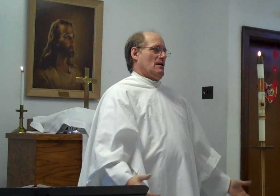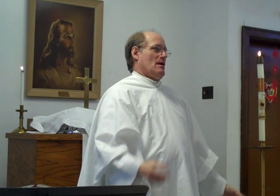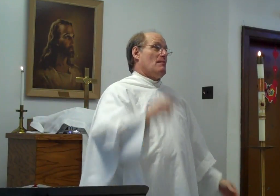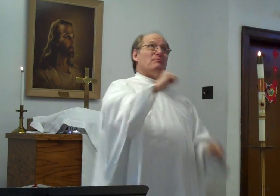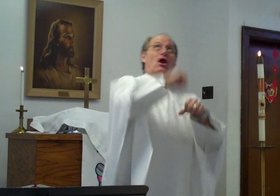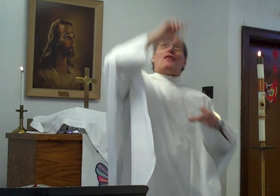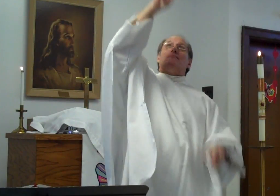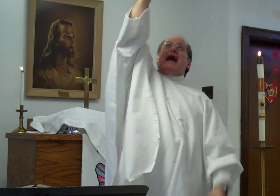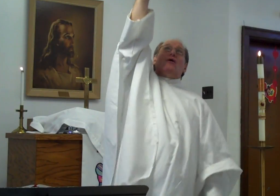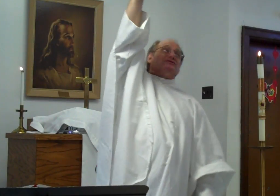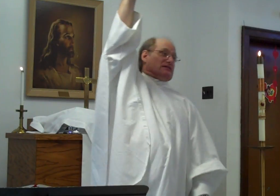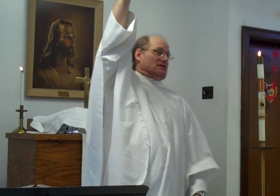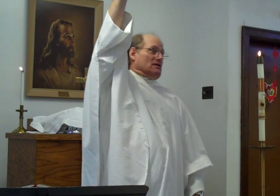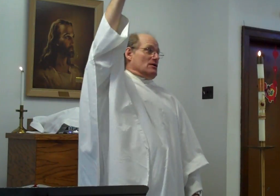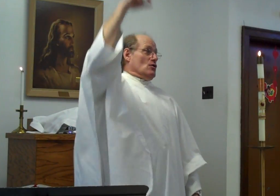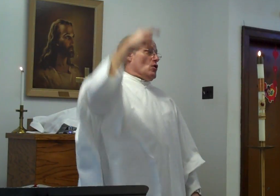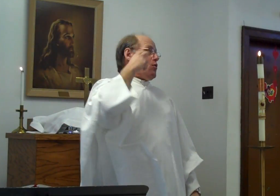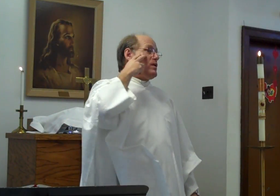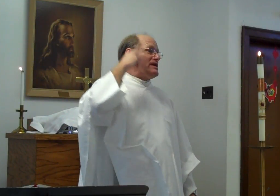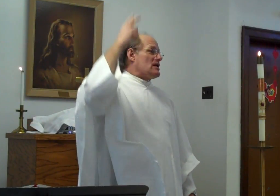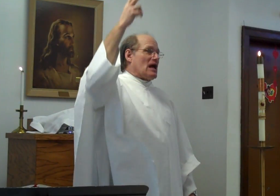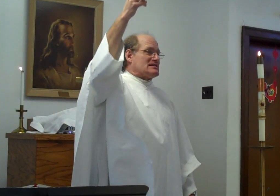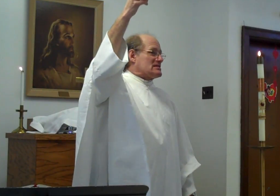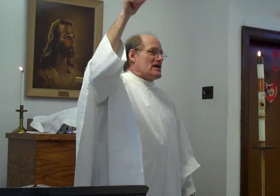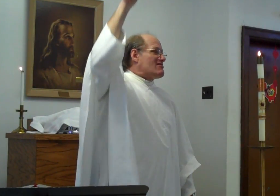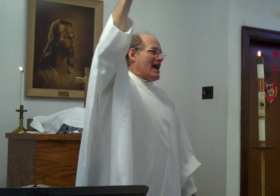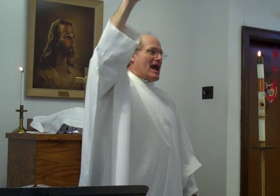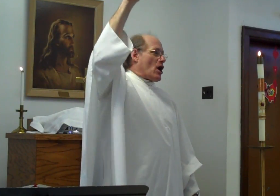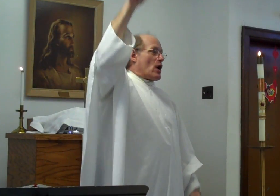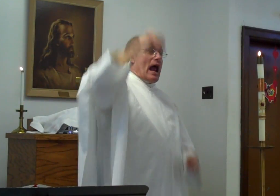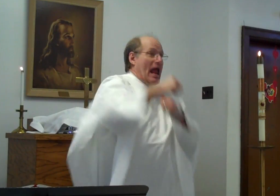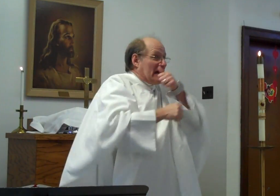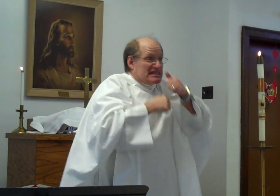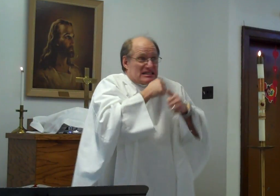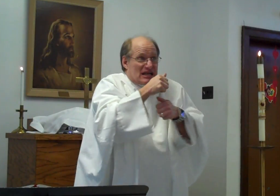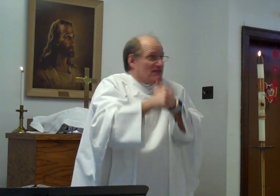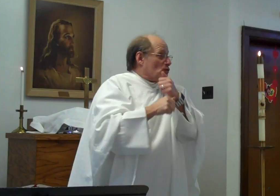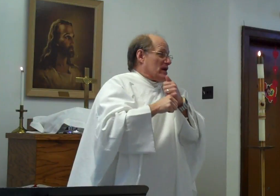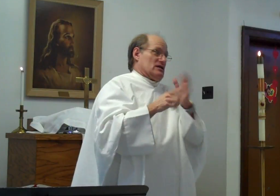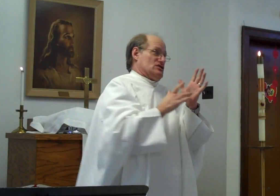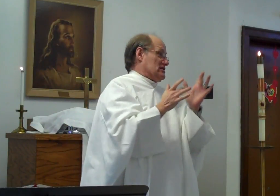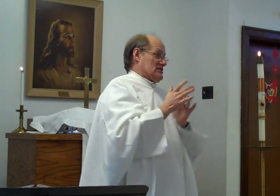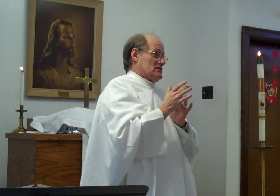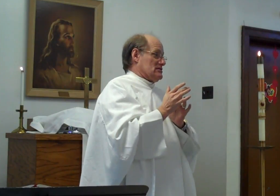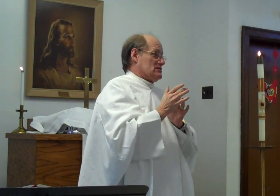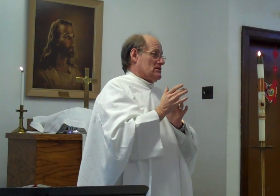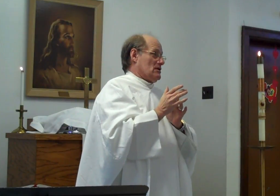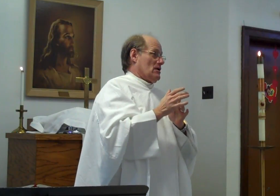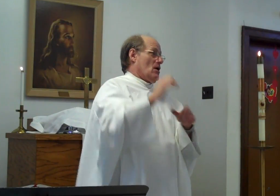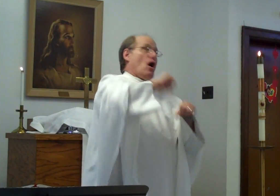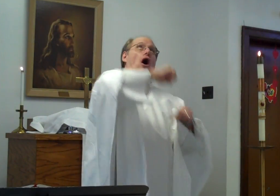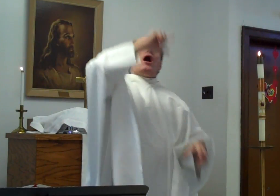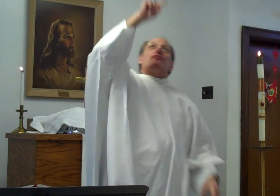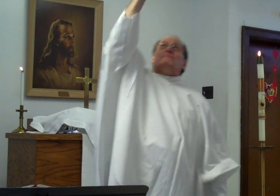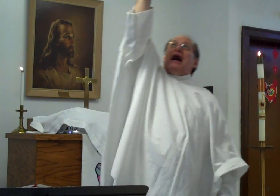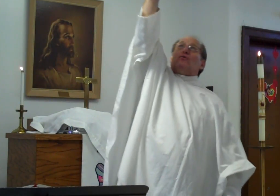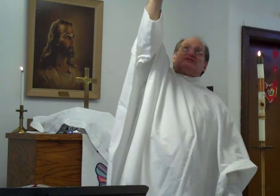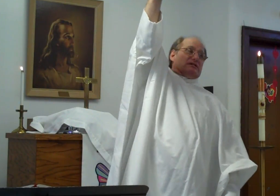But on the mountain. We did not see. There. A suffering. Jesus. On the mountain.